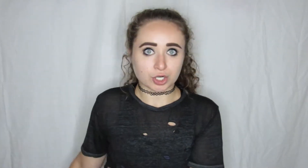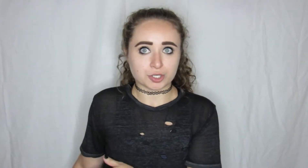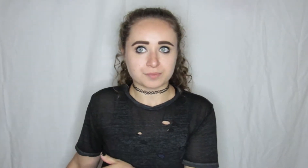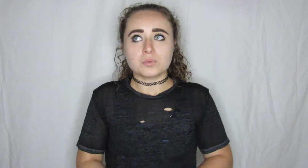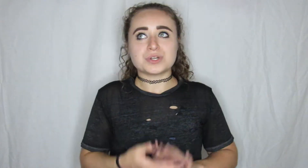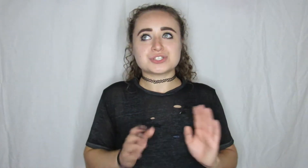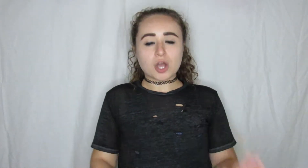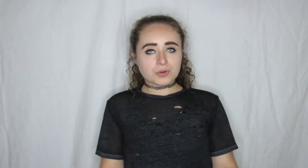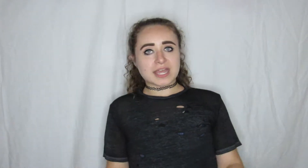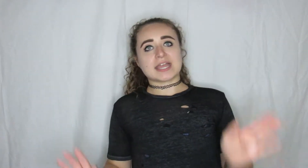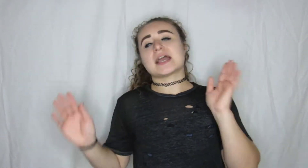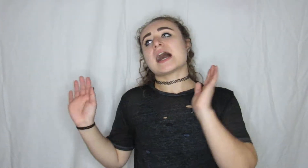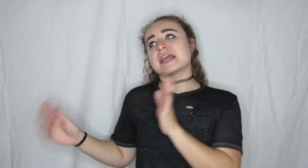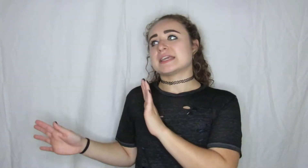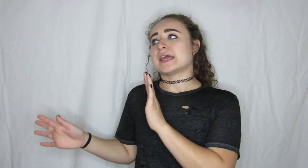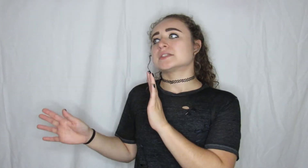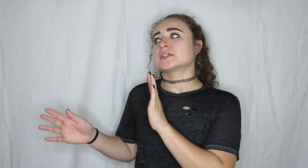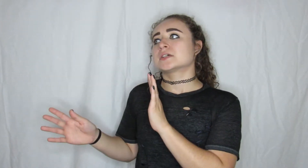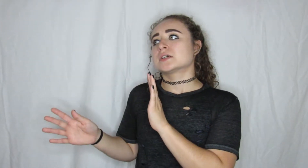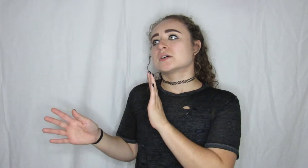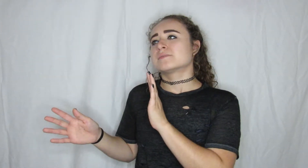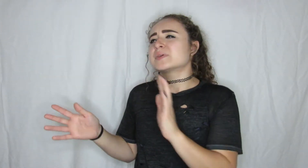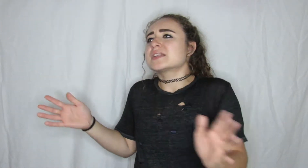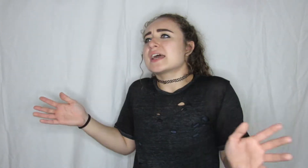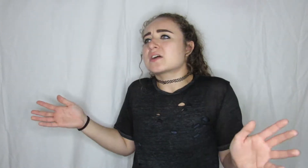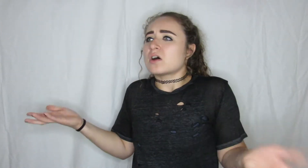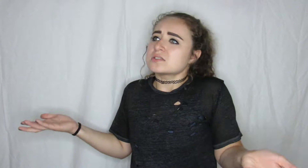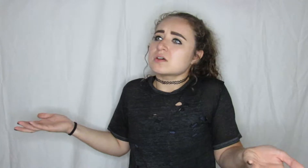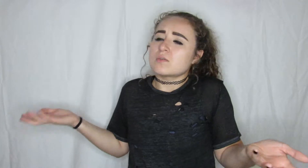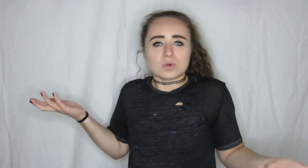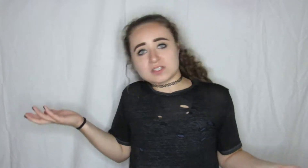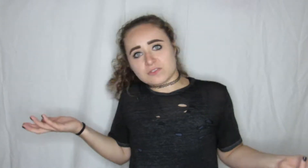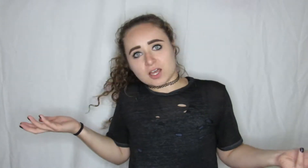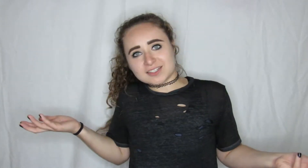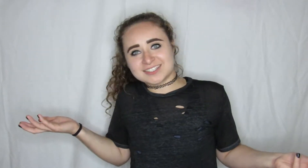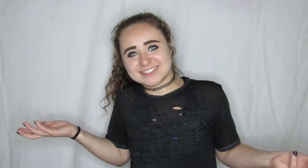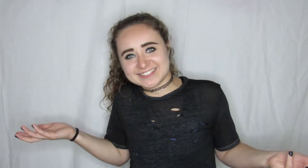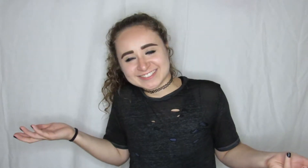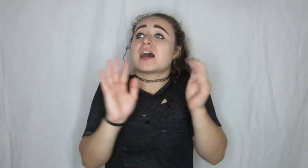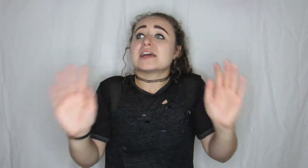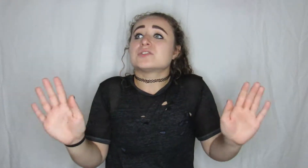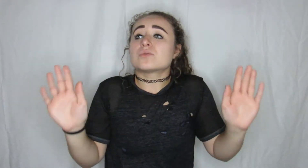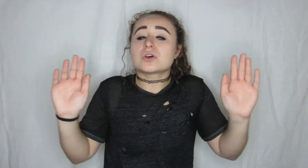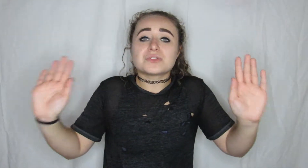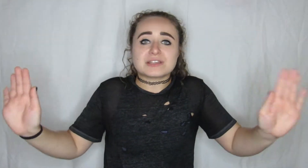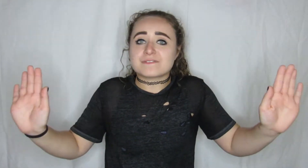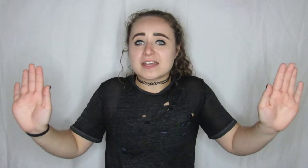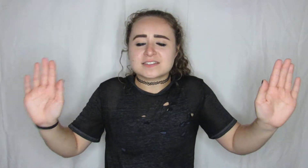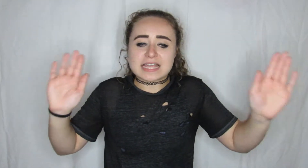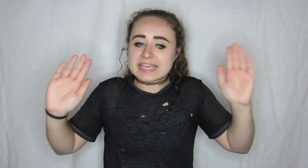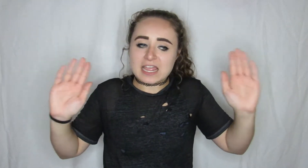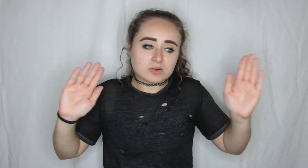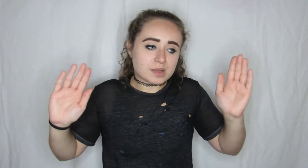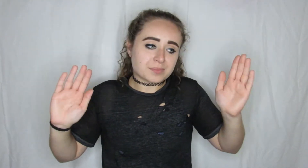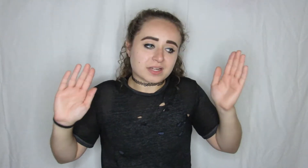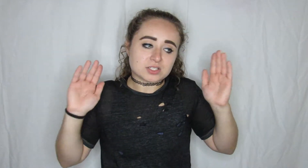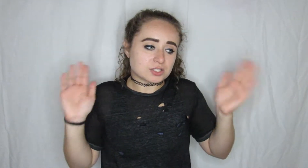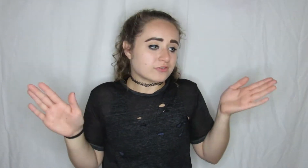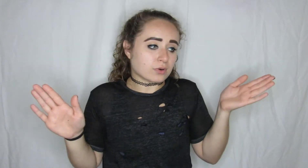her which okay I get but like also what the fuck I don't know the events I can't remember I should have